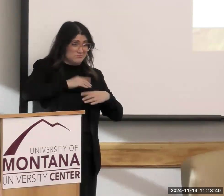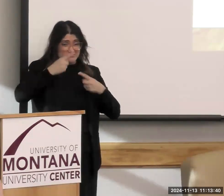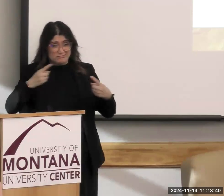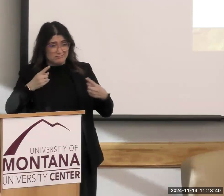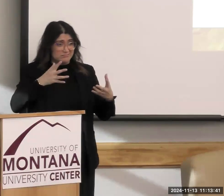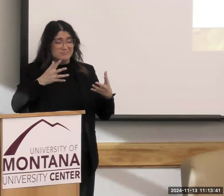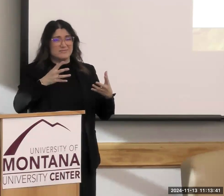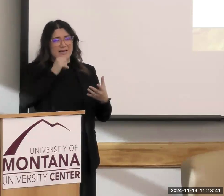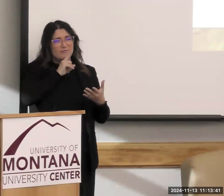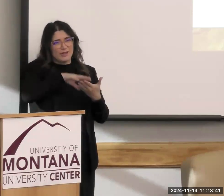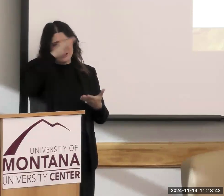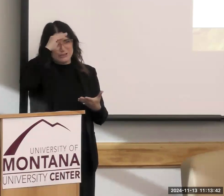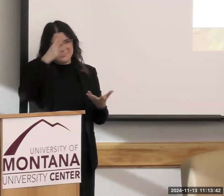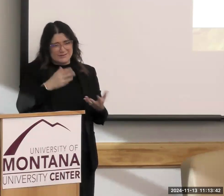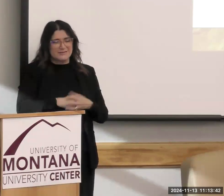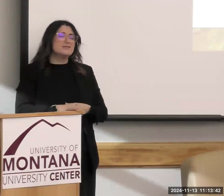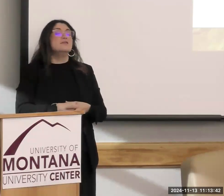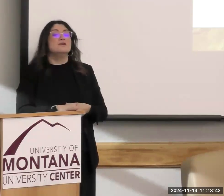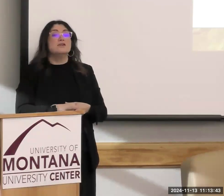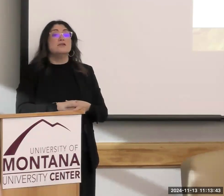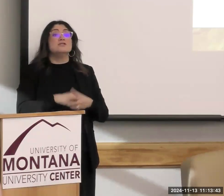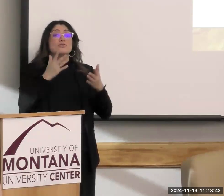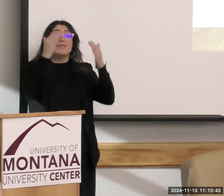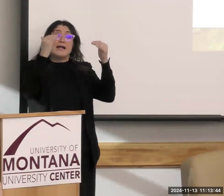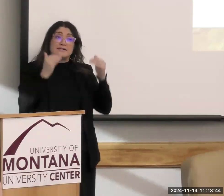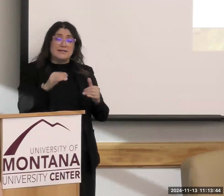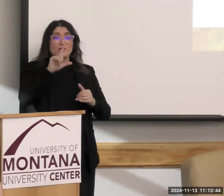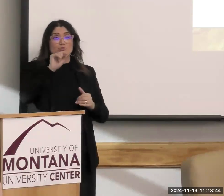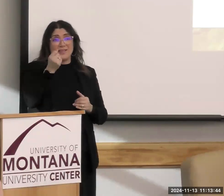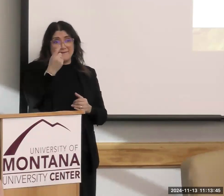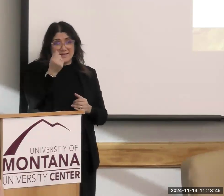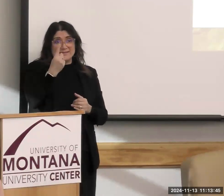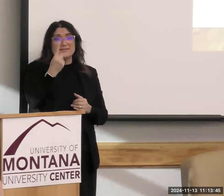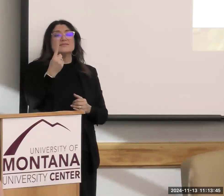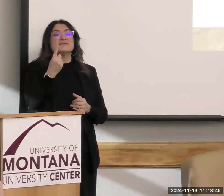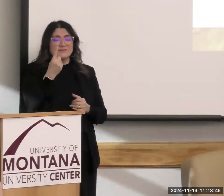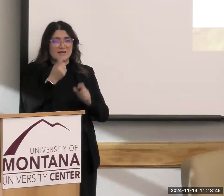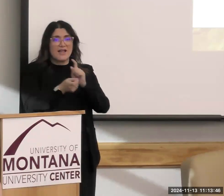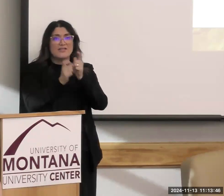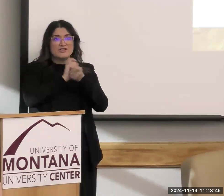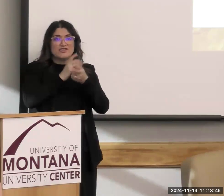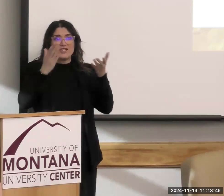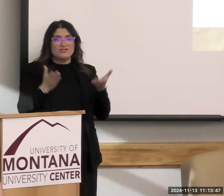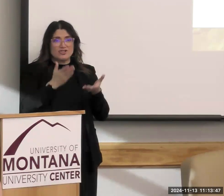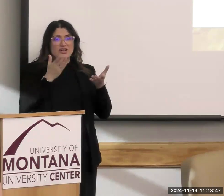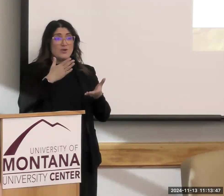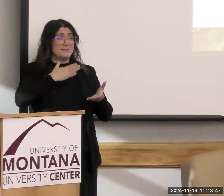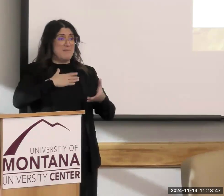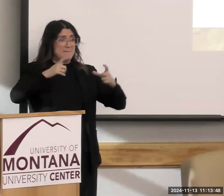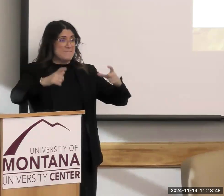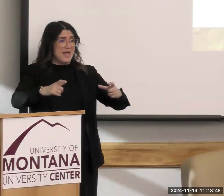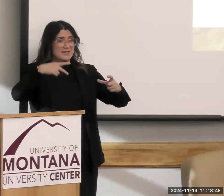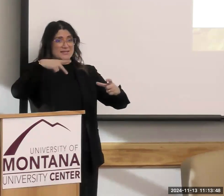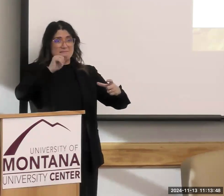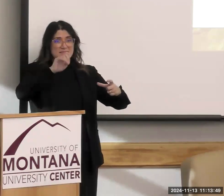actually learning from it. So now we move into 2011. The change here is MyPlate. Is there anybody here who hasn't